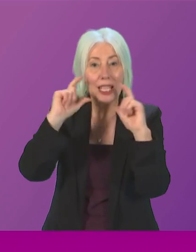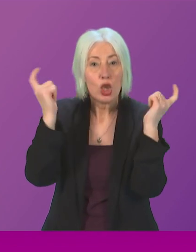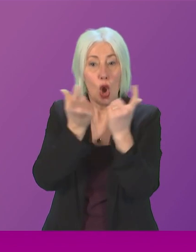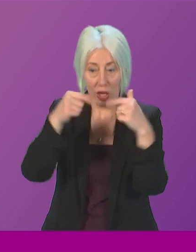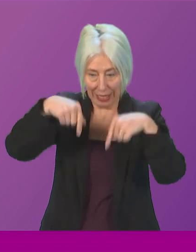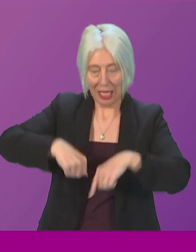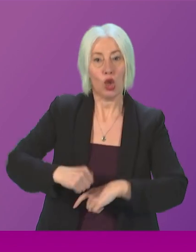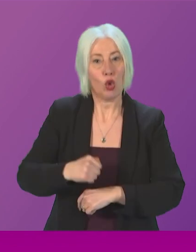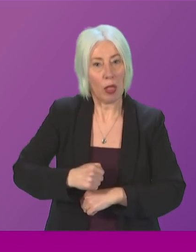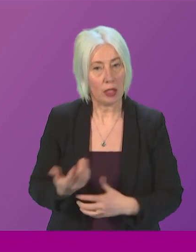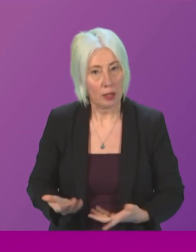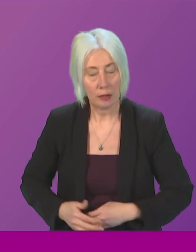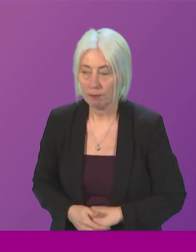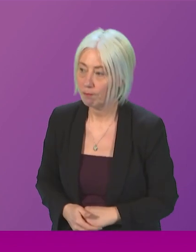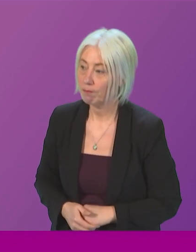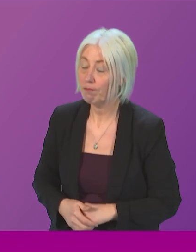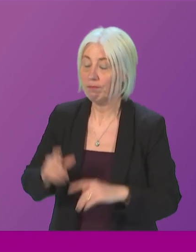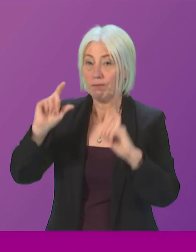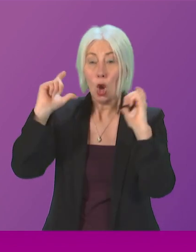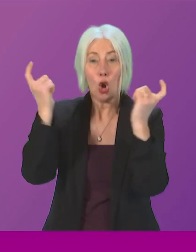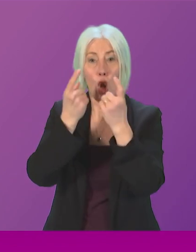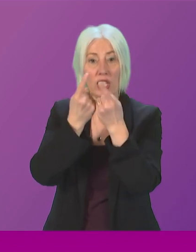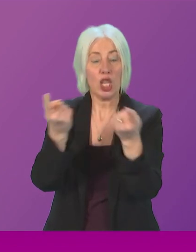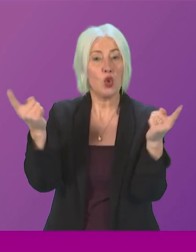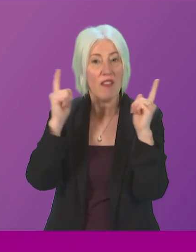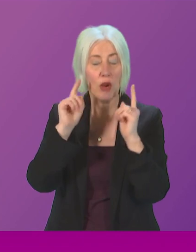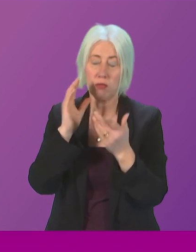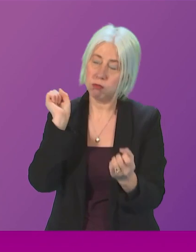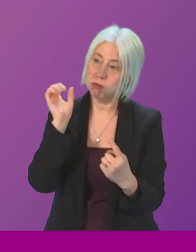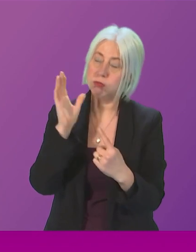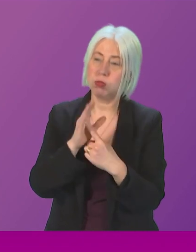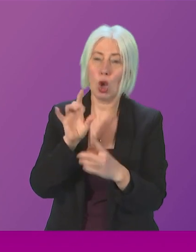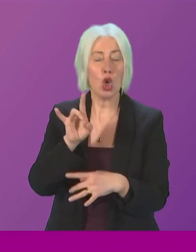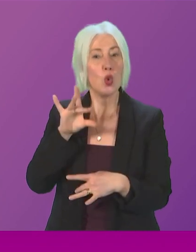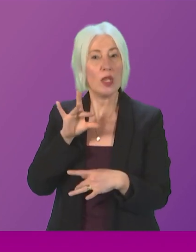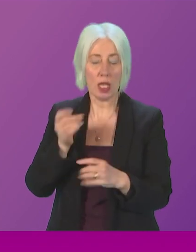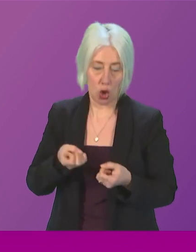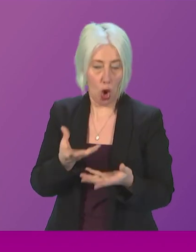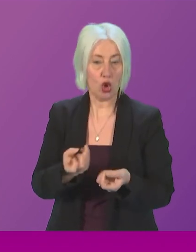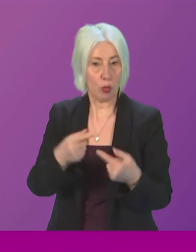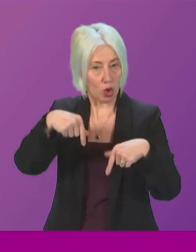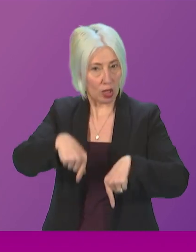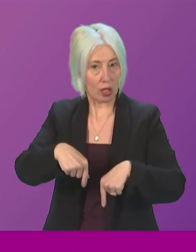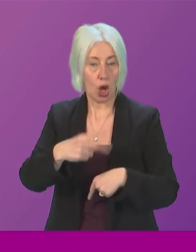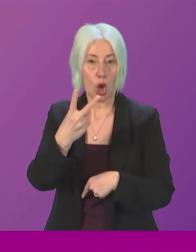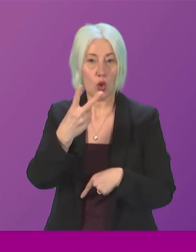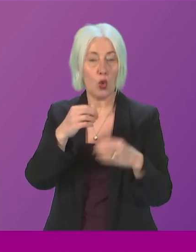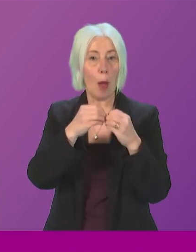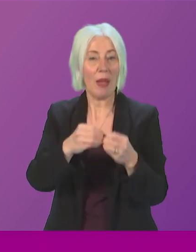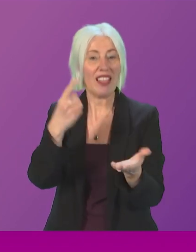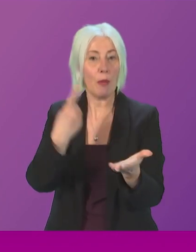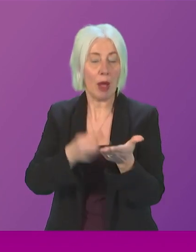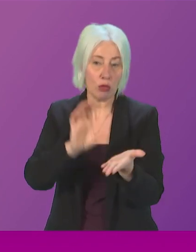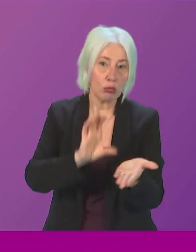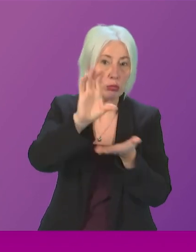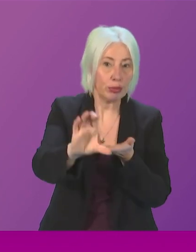Minister Colleges and universities make a crucial and unique contribution to Scotland we are investing nearly £2 billion in